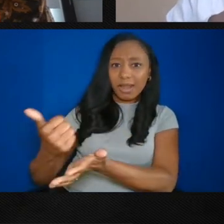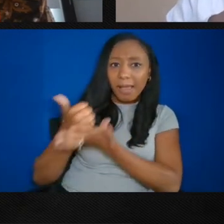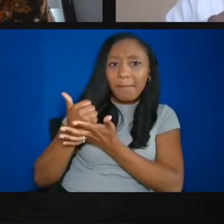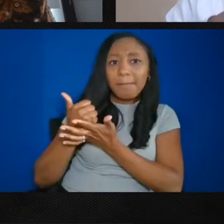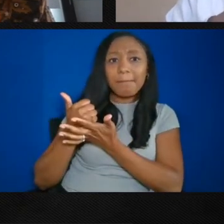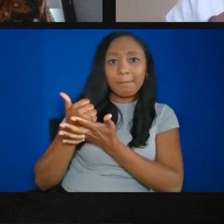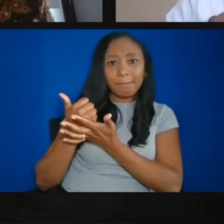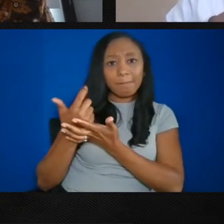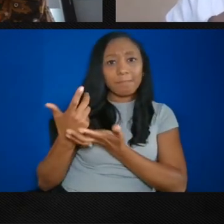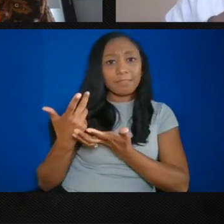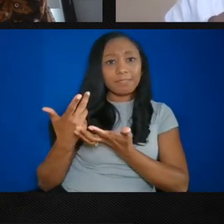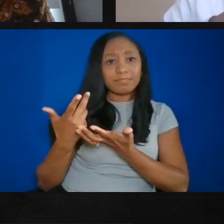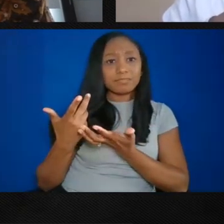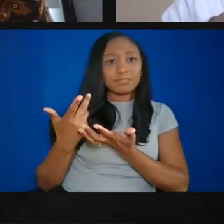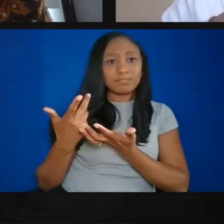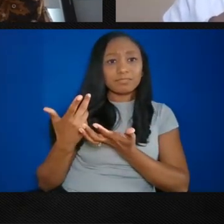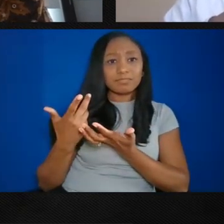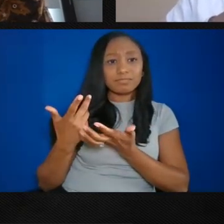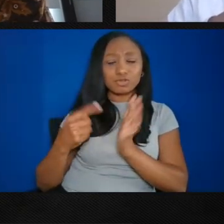story.